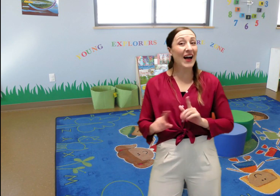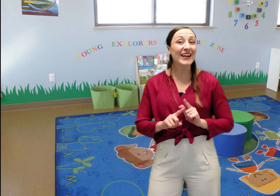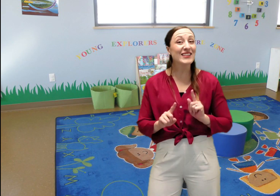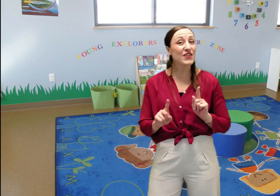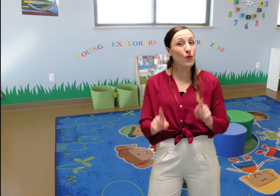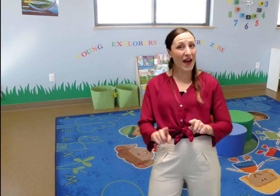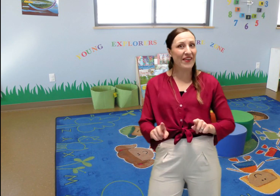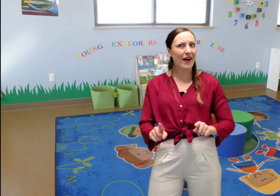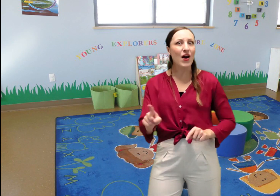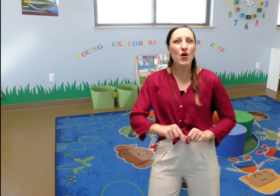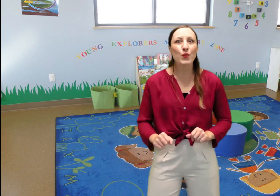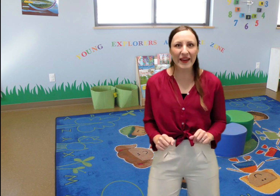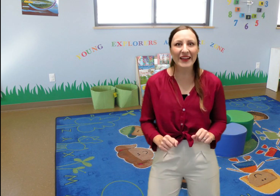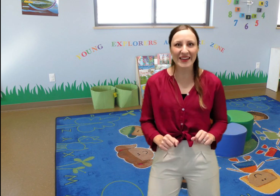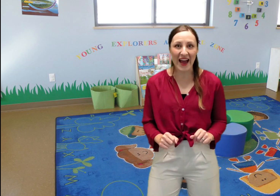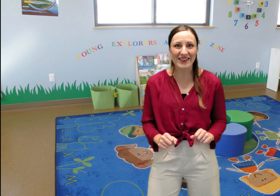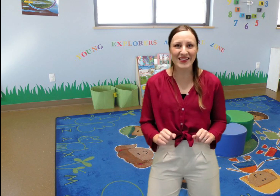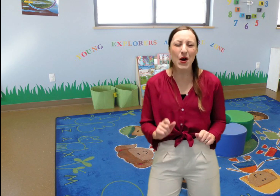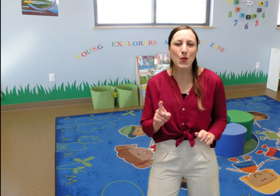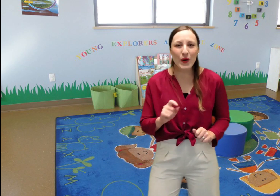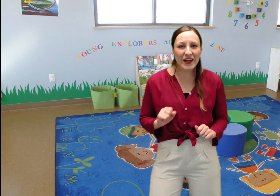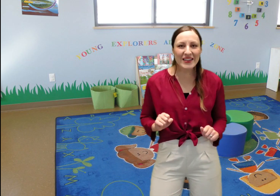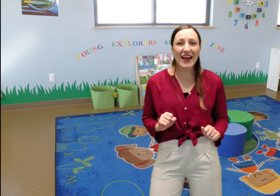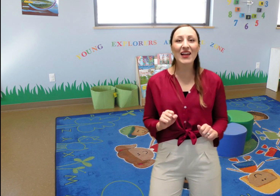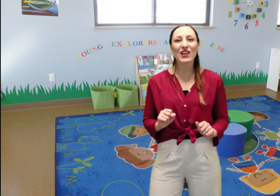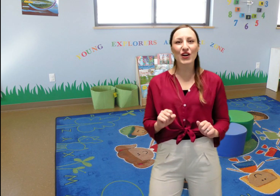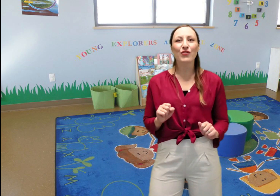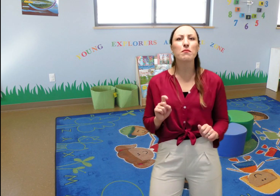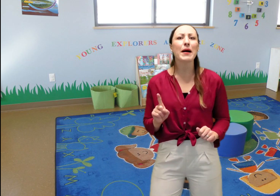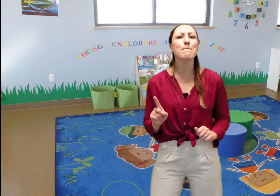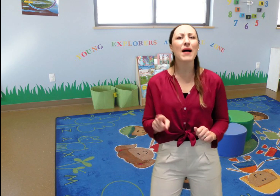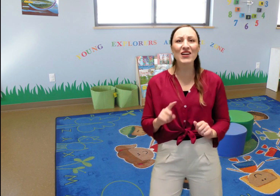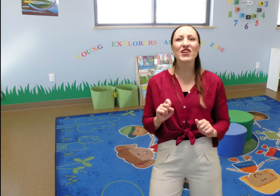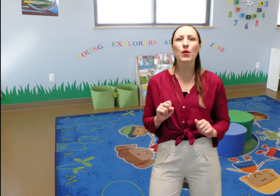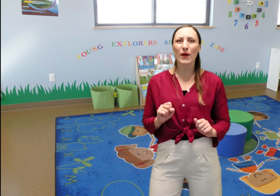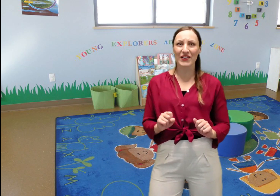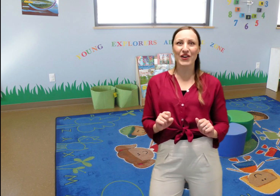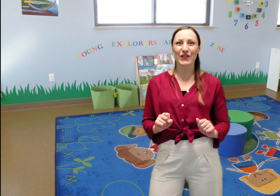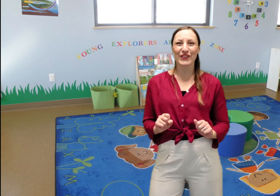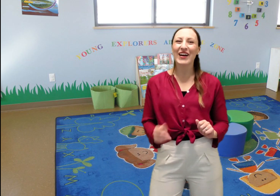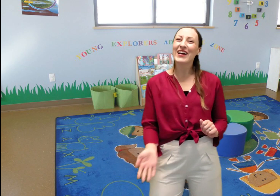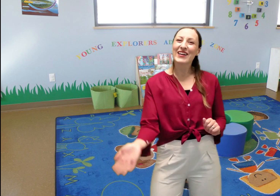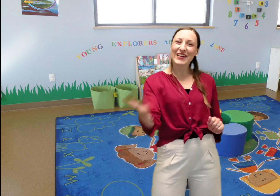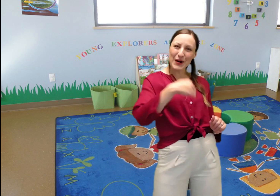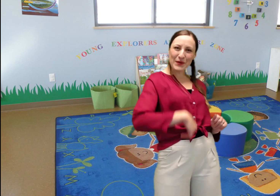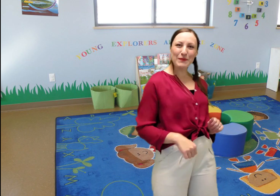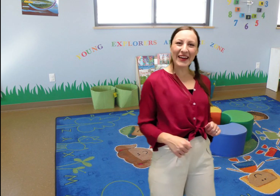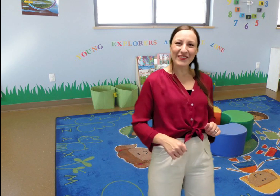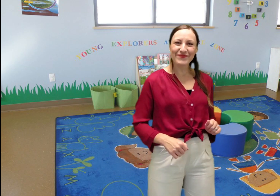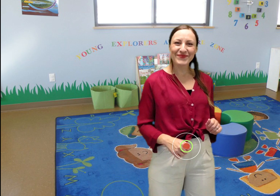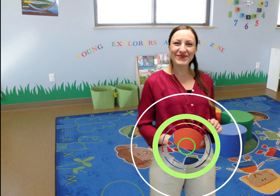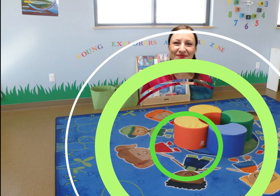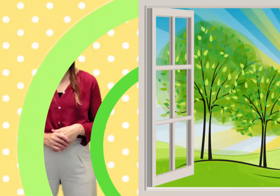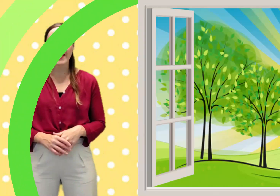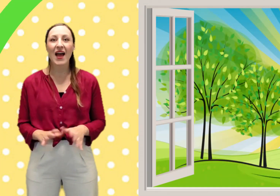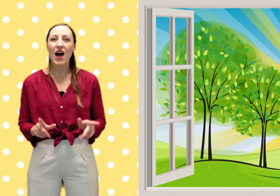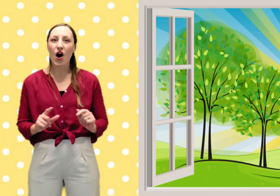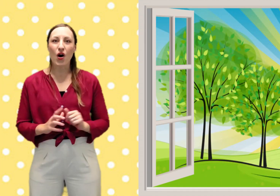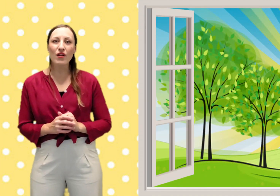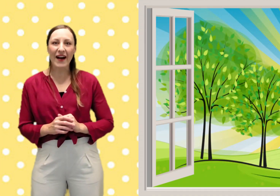kinds of weather we can get we're gonna take a look through my magic window come with me all